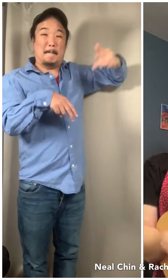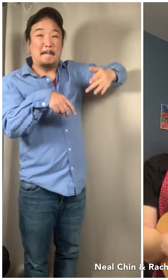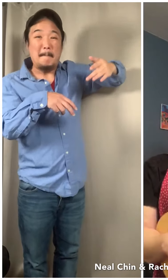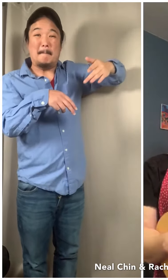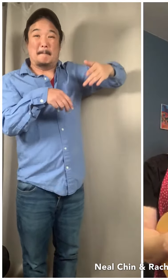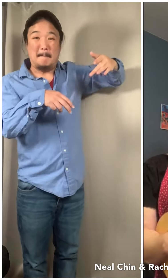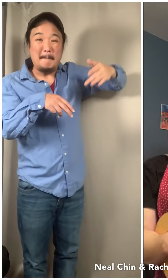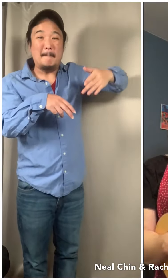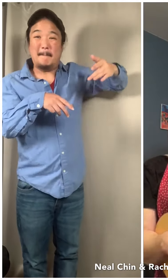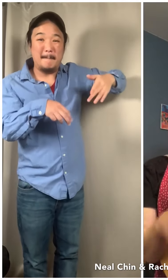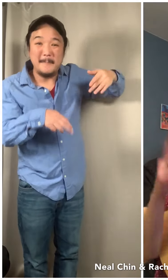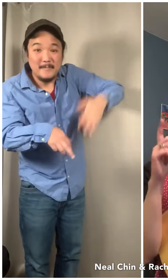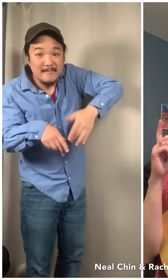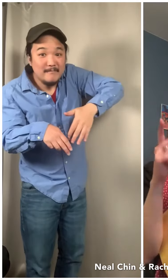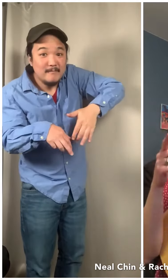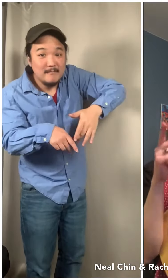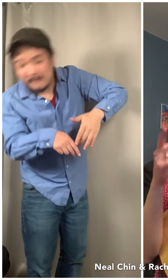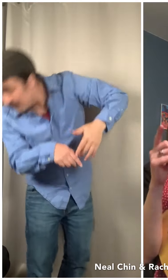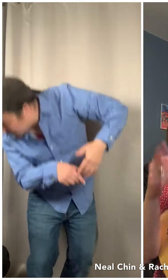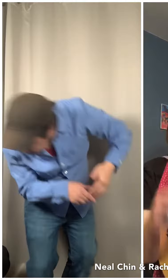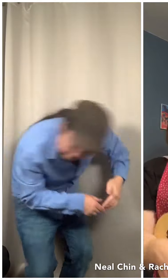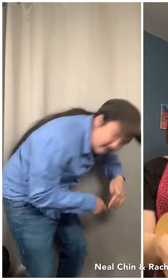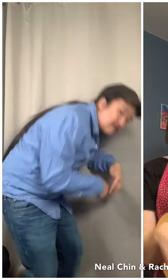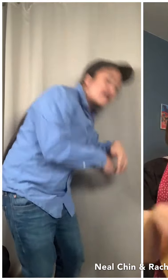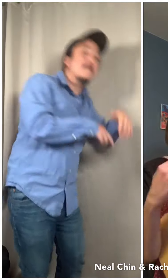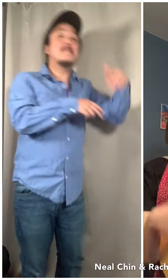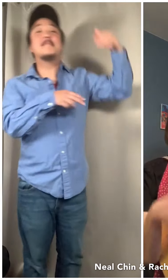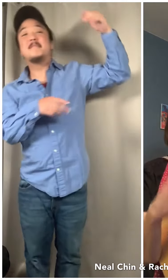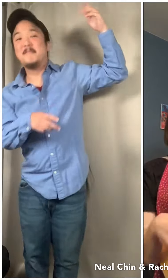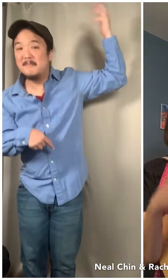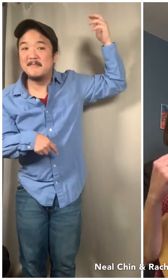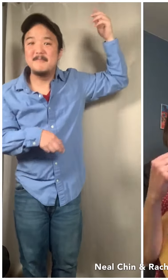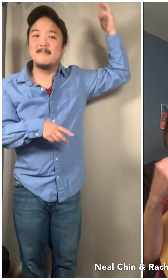Maybe I can braid your hair the next time we meet.